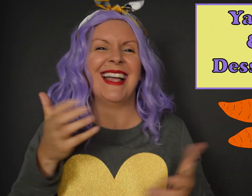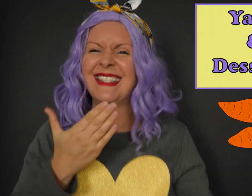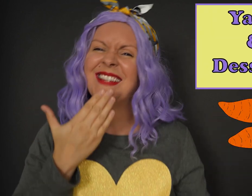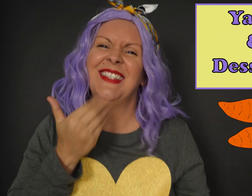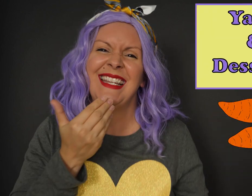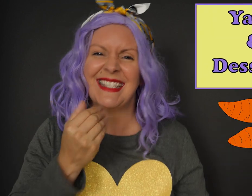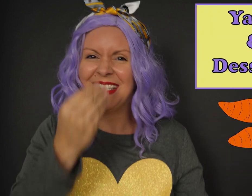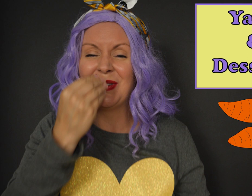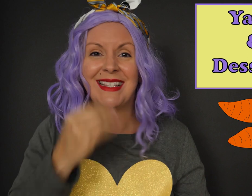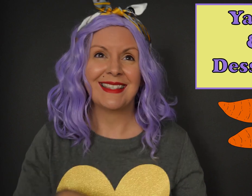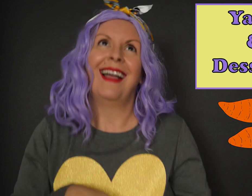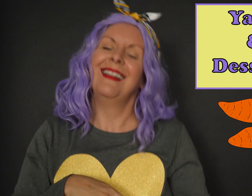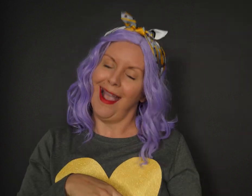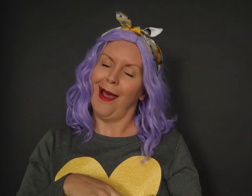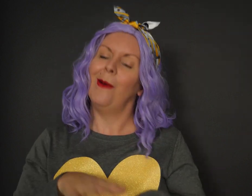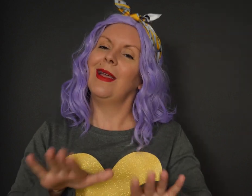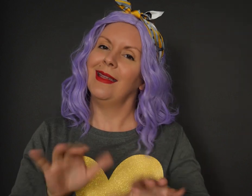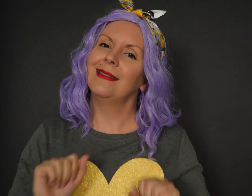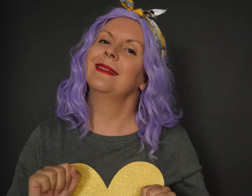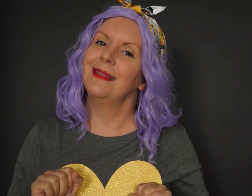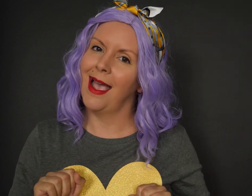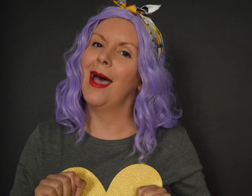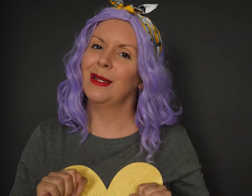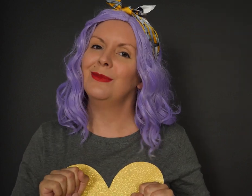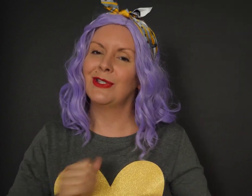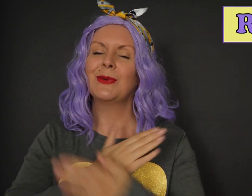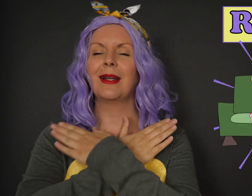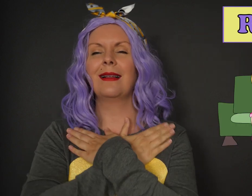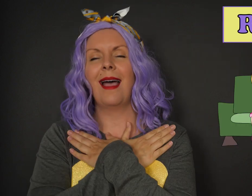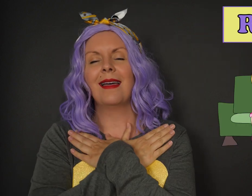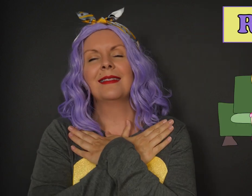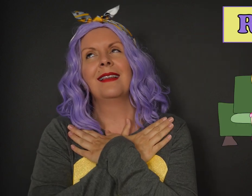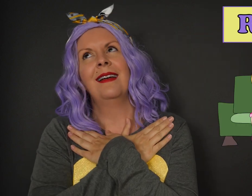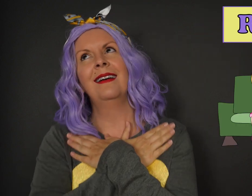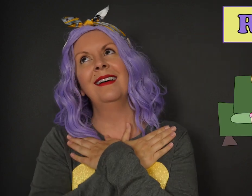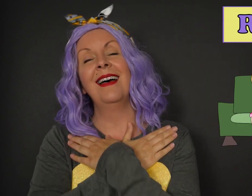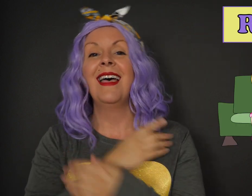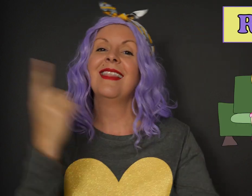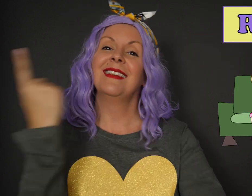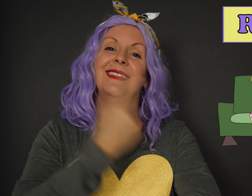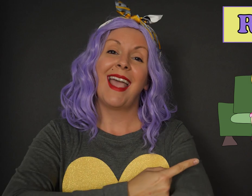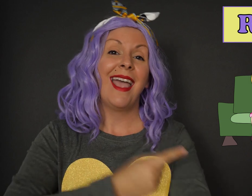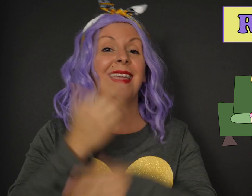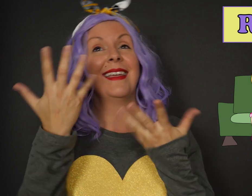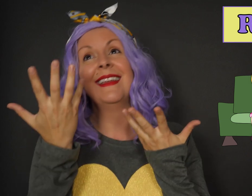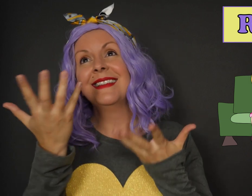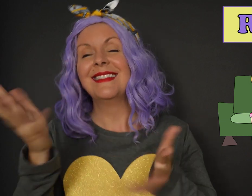lots of tasty treats. Now it's time to relax. The day is